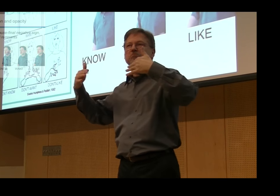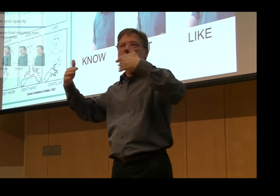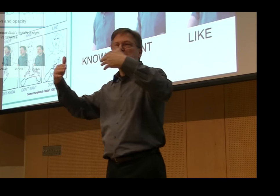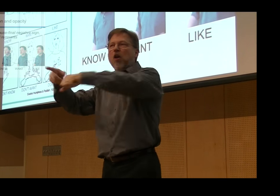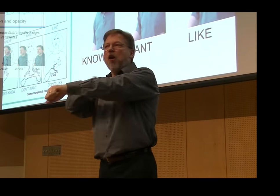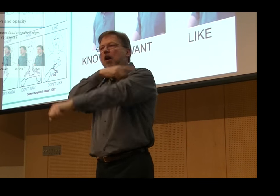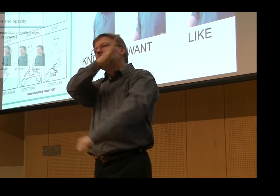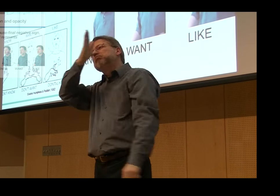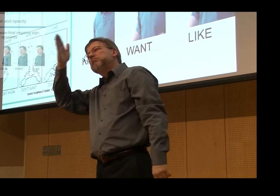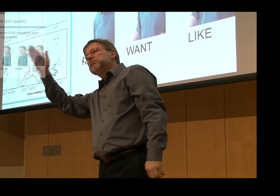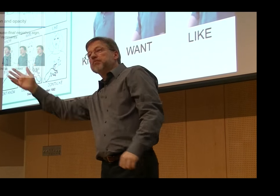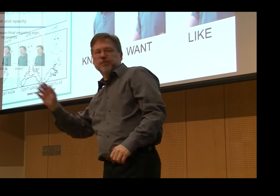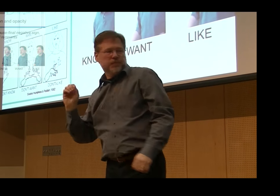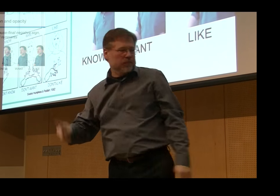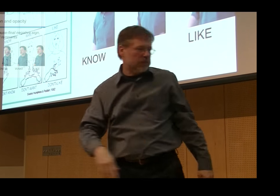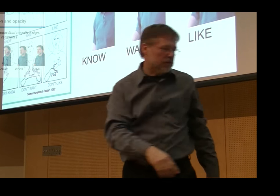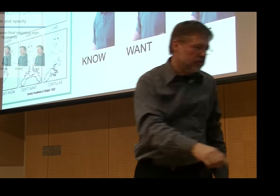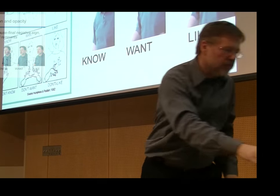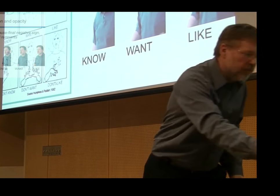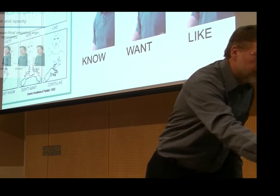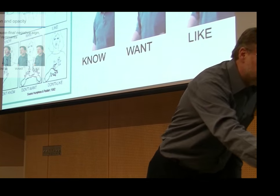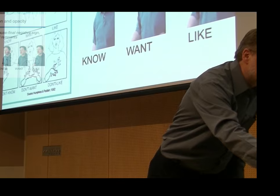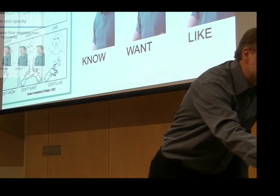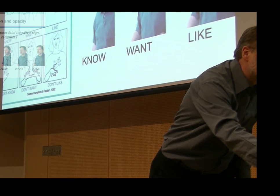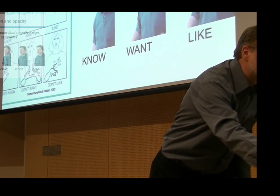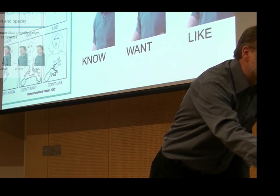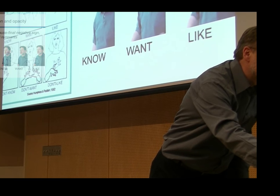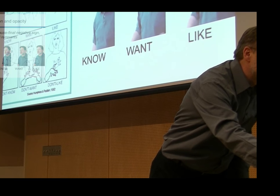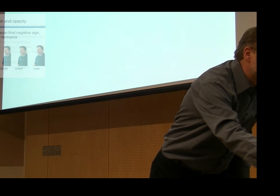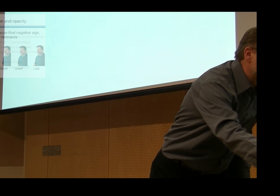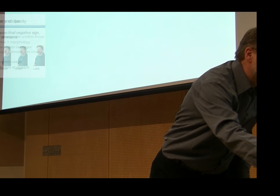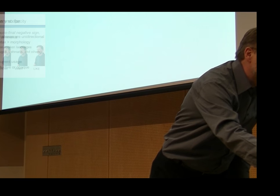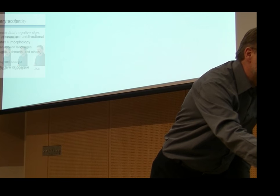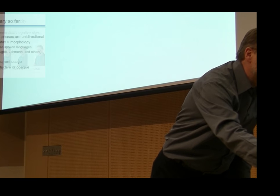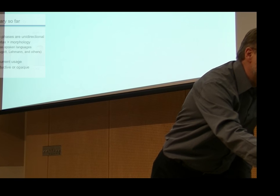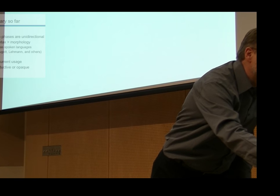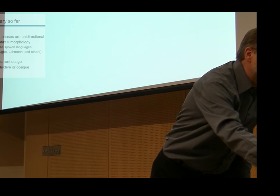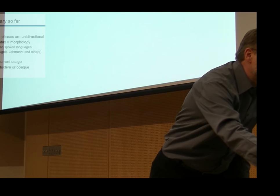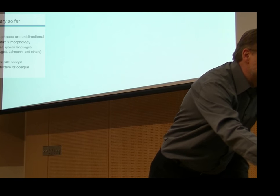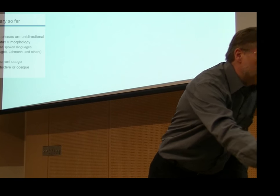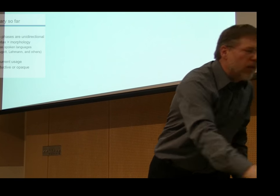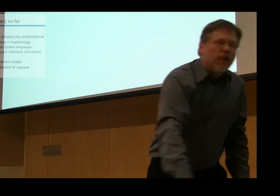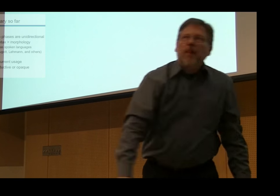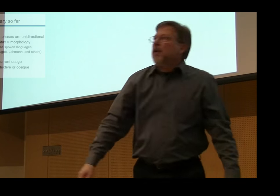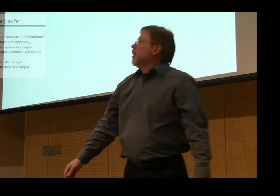word order of English in English class. They knew how to keep the two languages separate. But that heritage